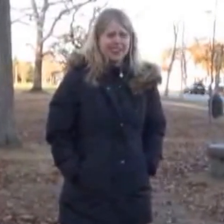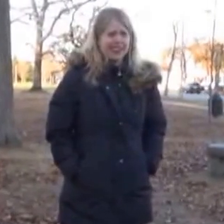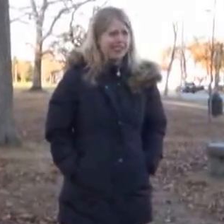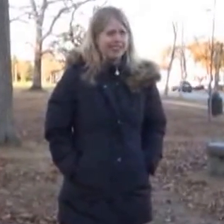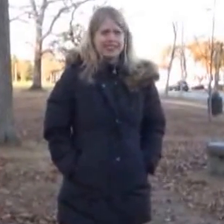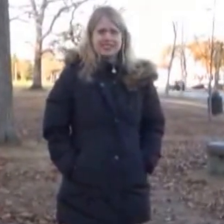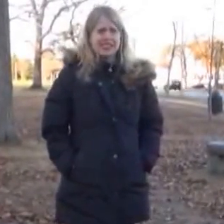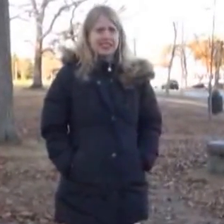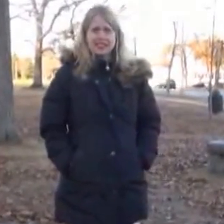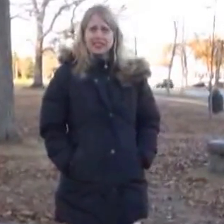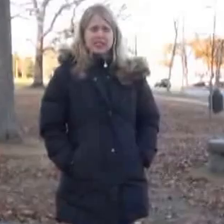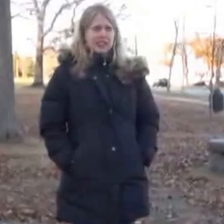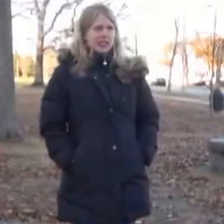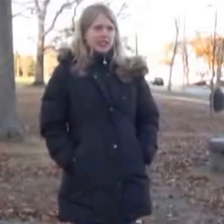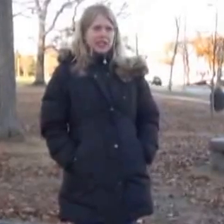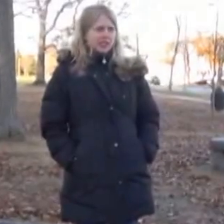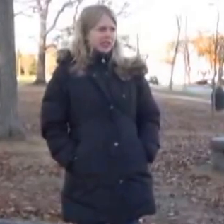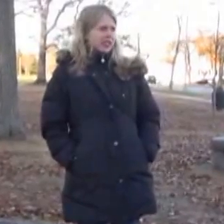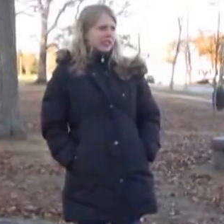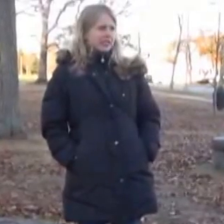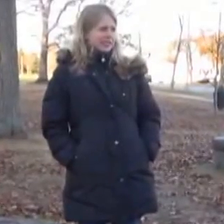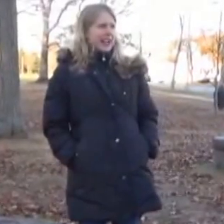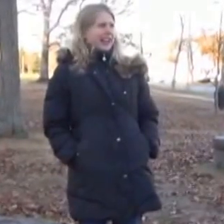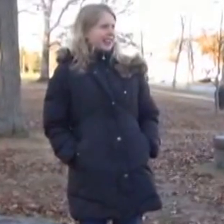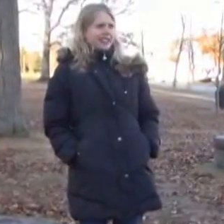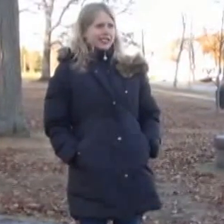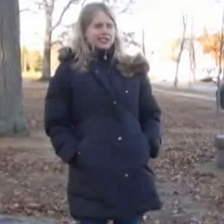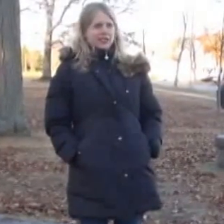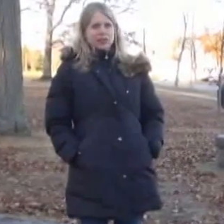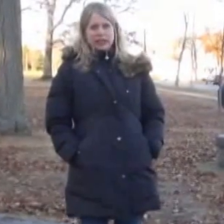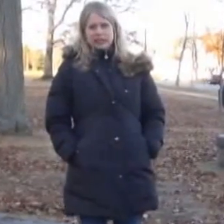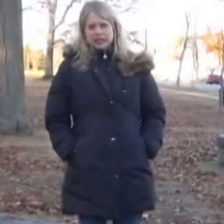you know. mean, it's like, right, I mean, it's amazing.